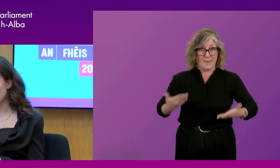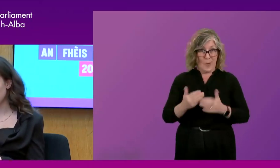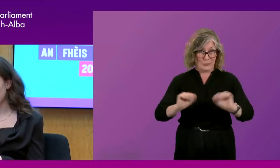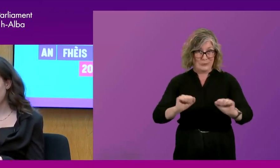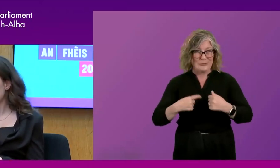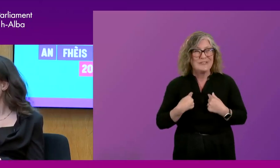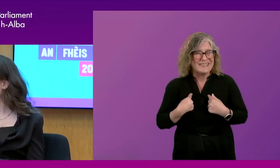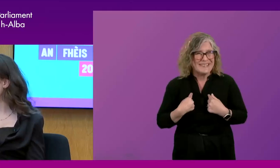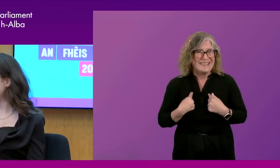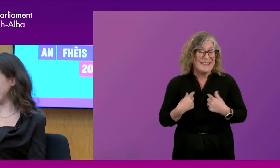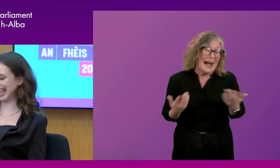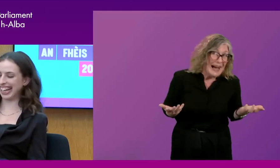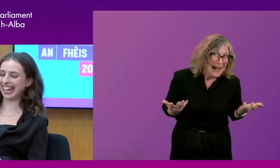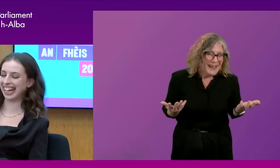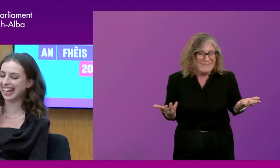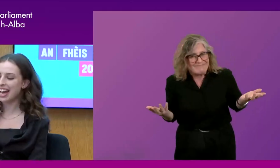But... Goal for it.